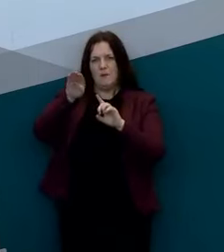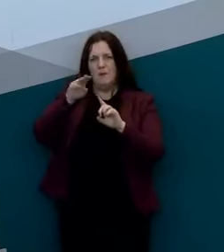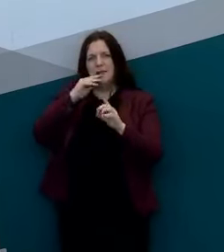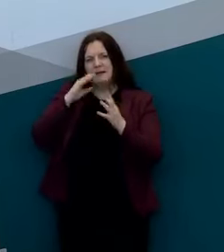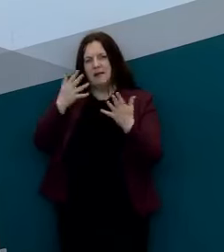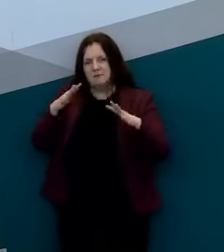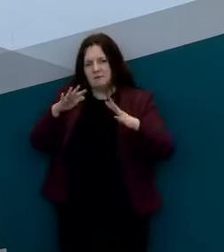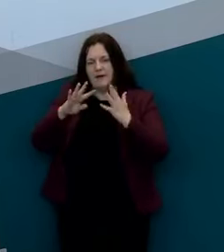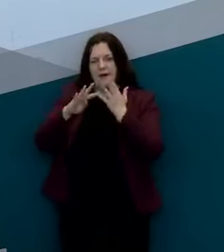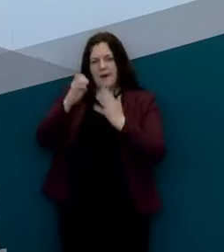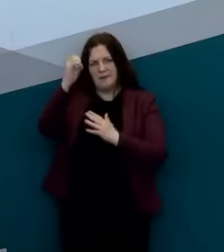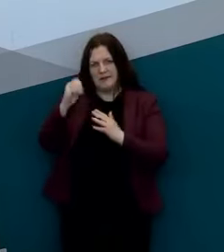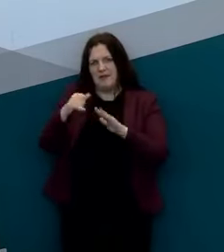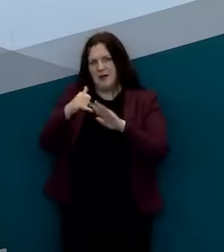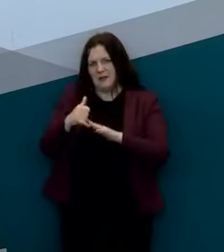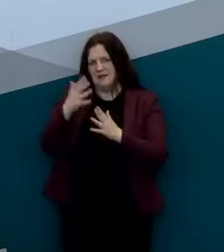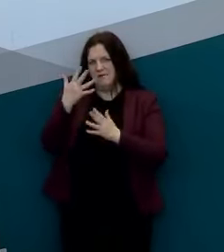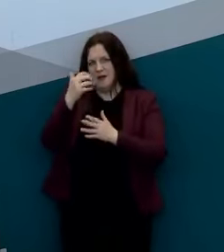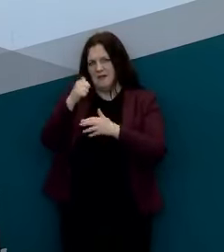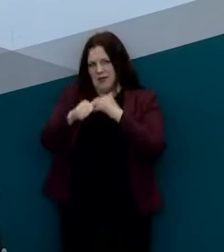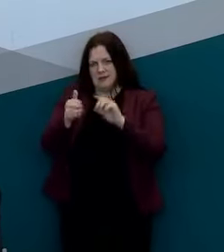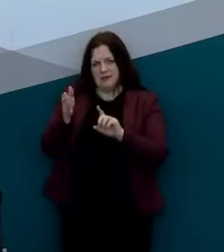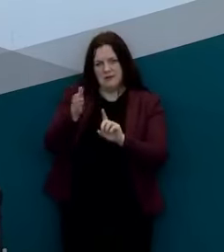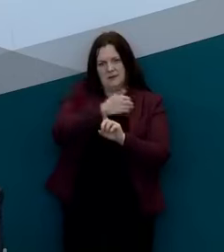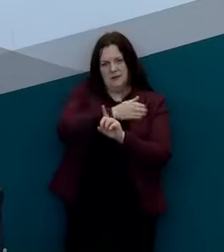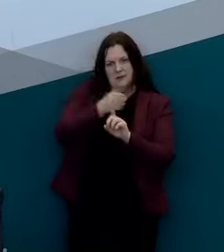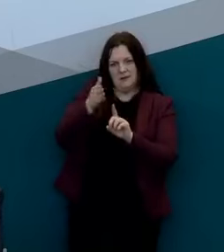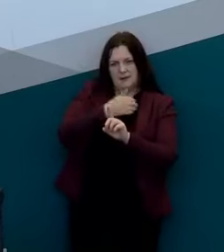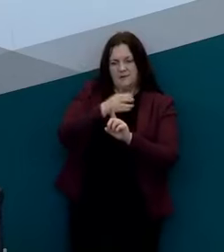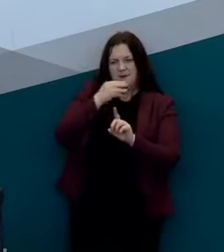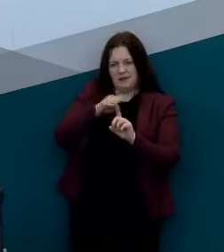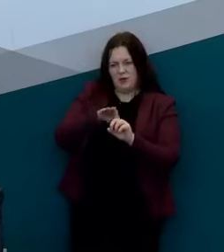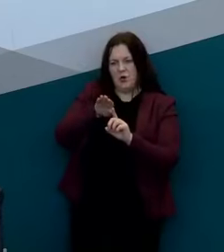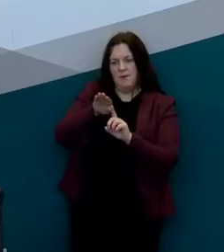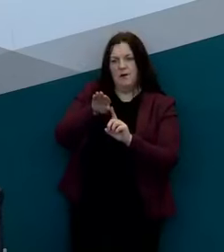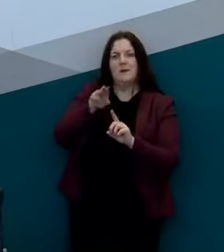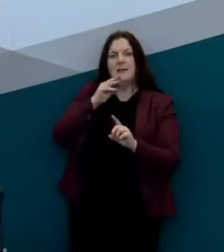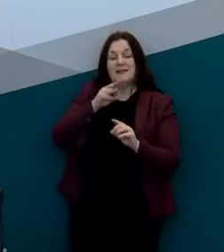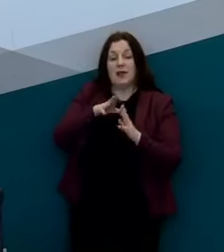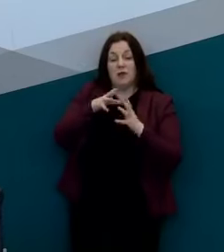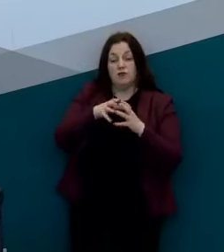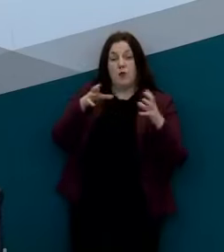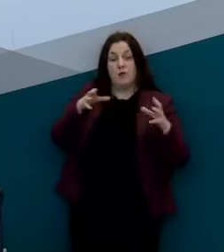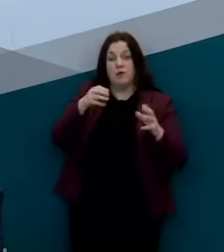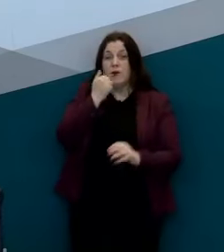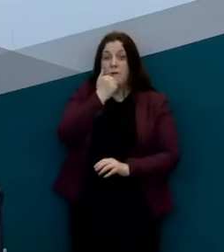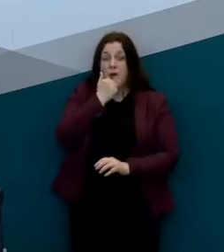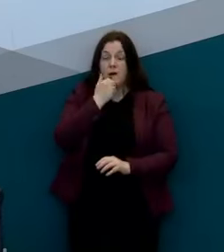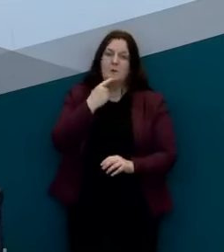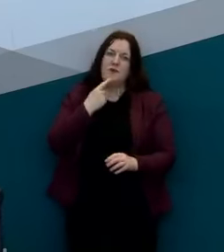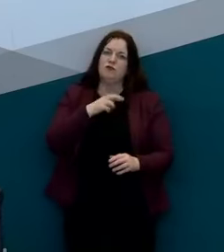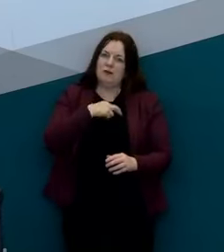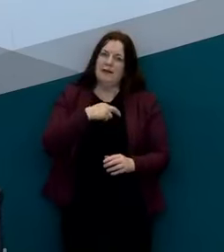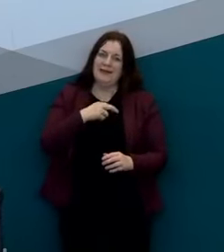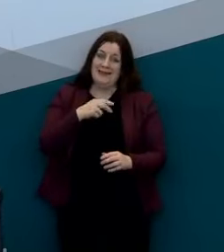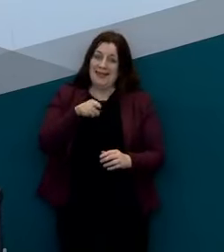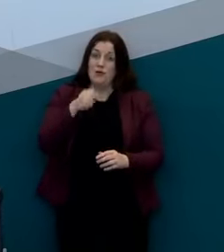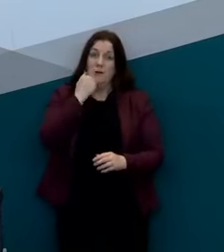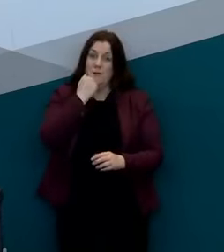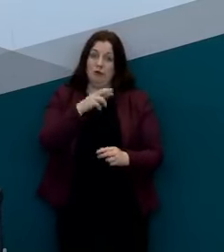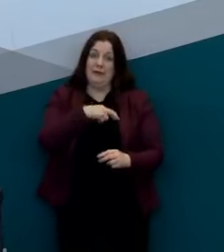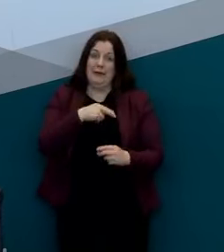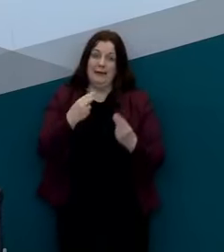last five days so the growth in cases is slowing down but frankly that number needs to be zero